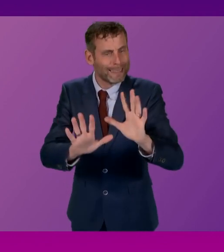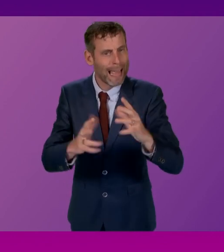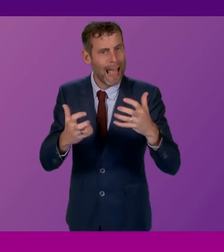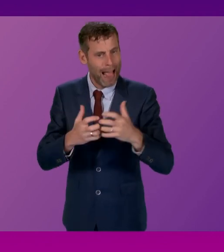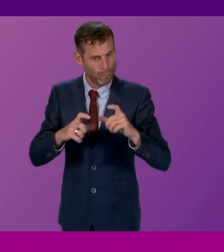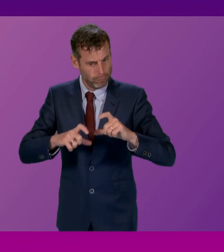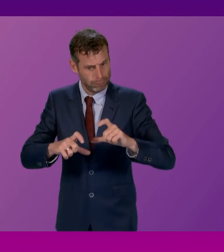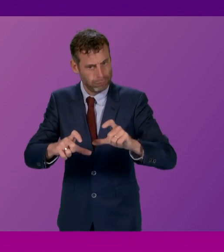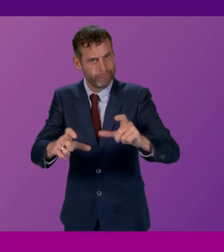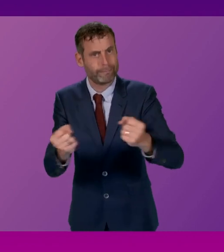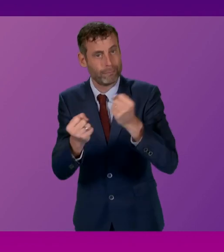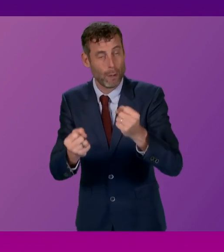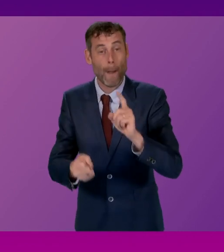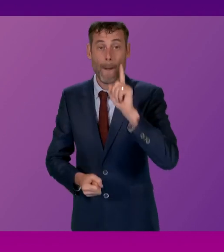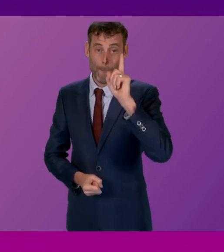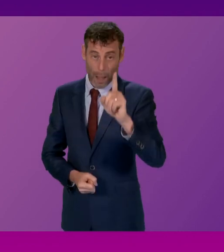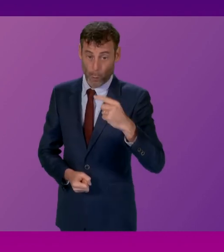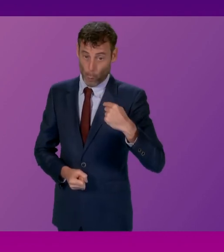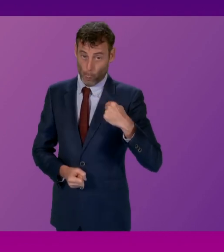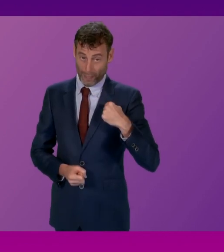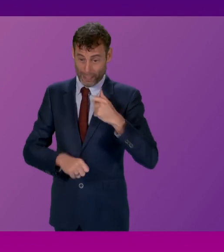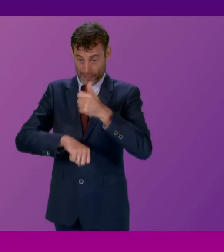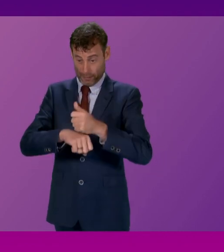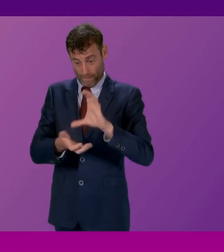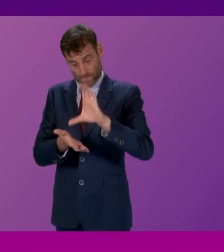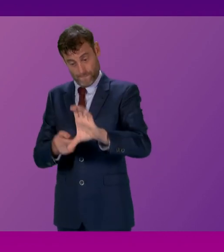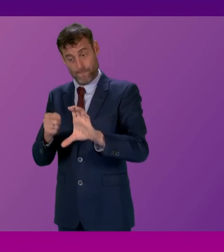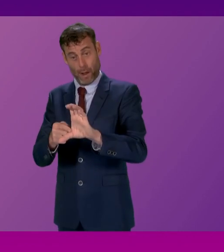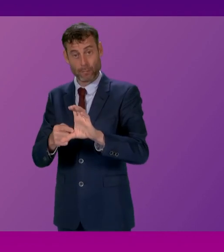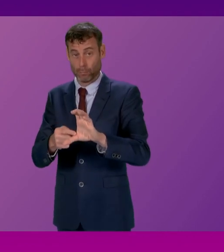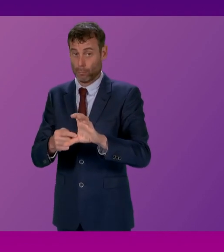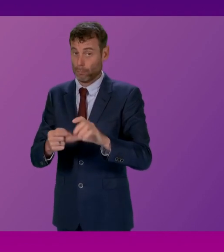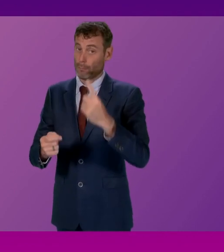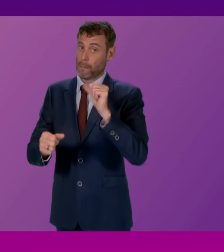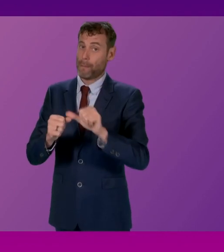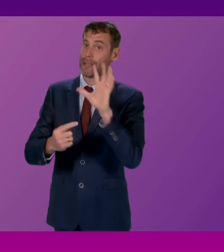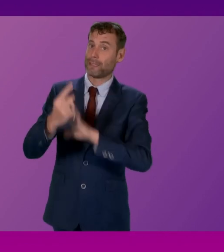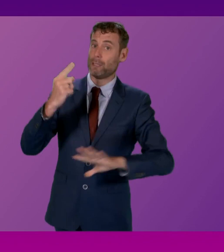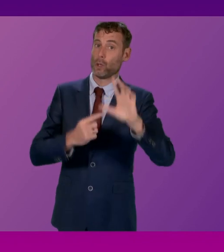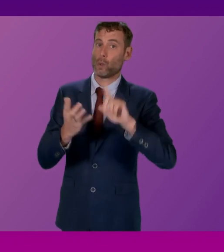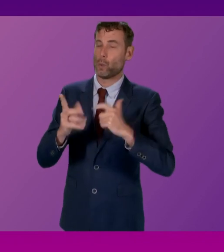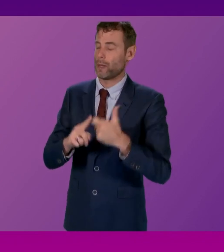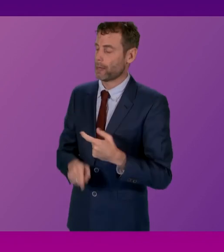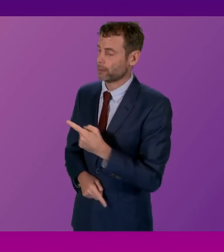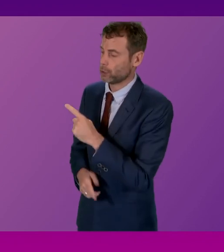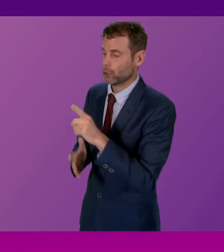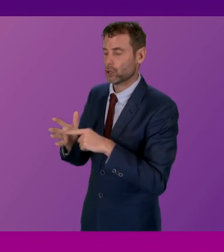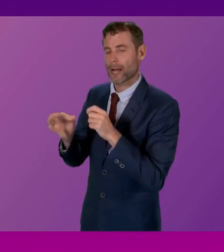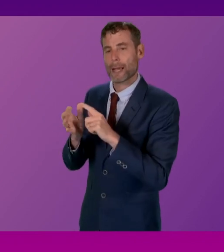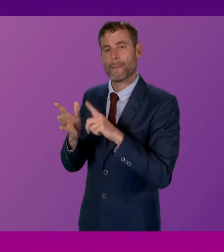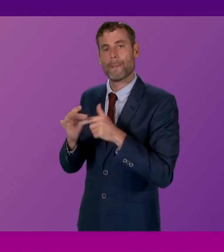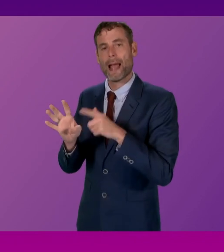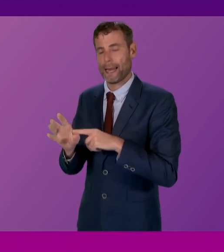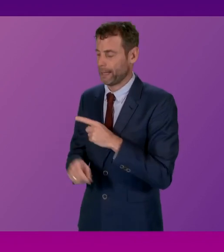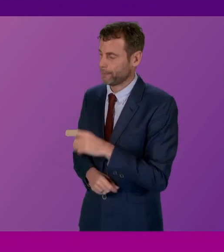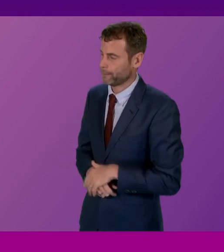anywhere else in the UK. Question number six, Jackie Bailey. To ask the First Minister what steps are being taken to eradicate